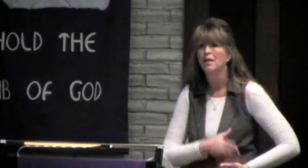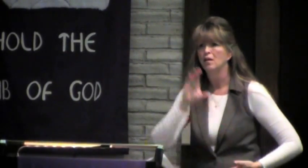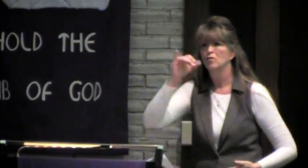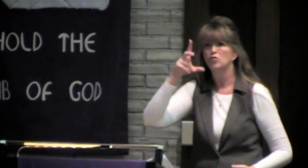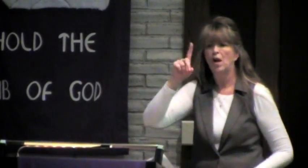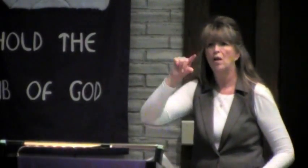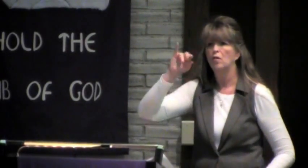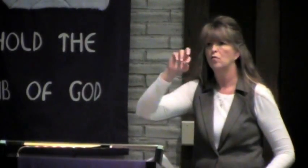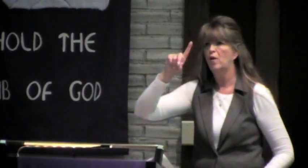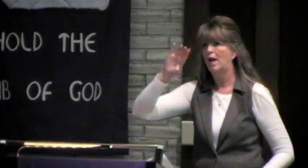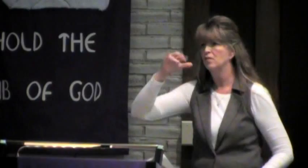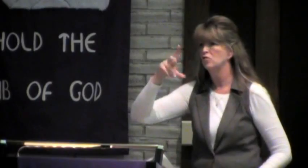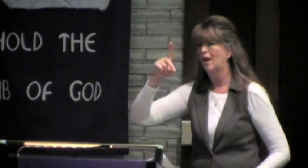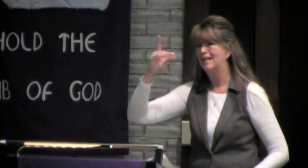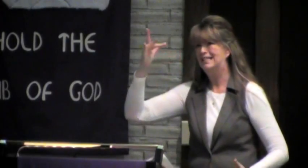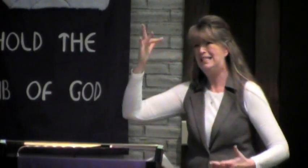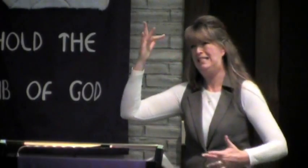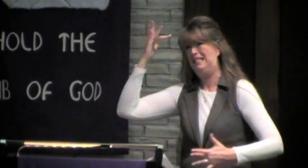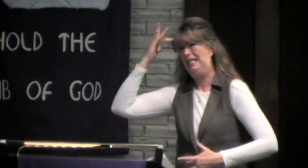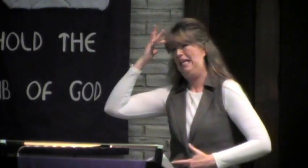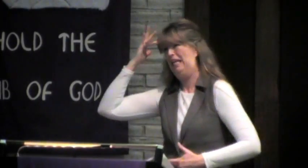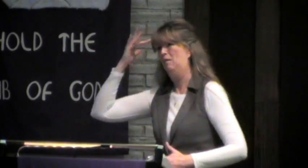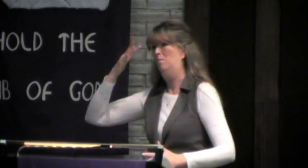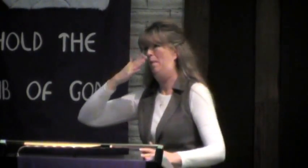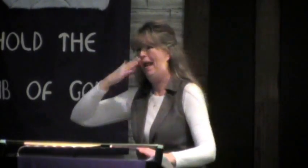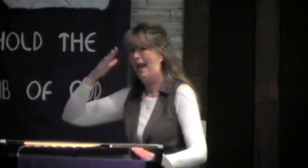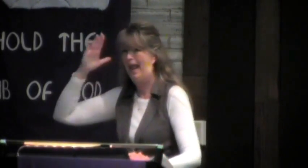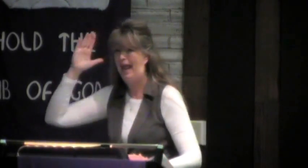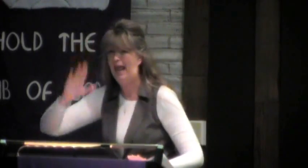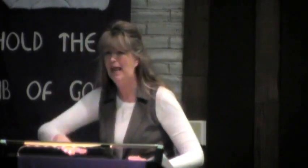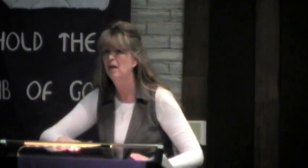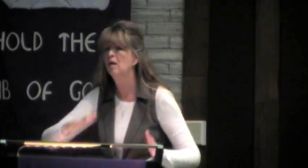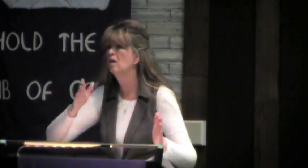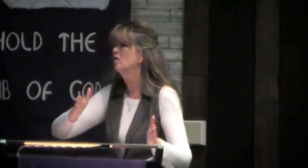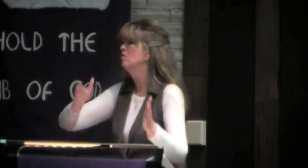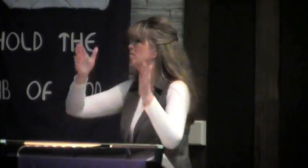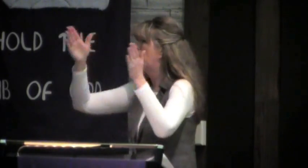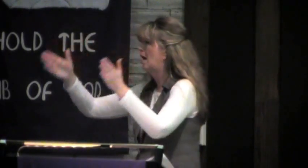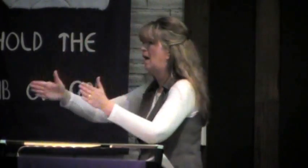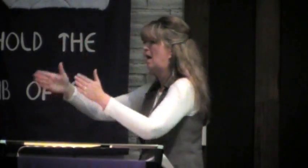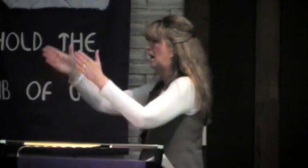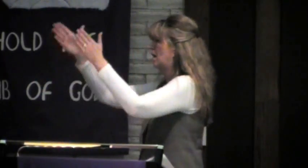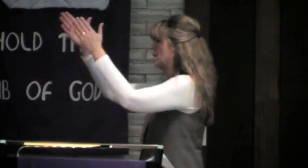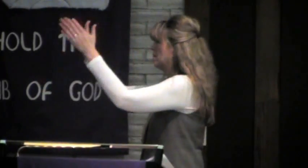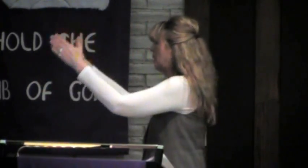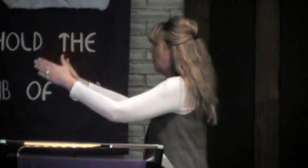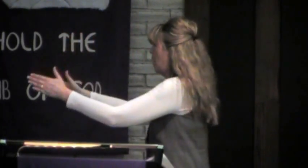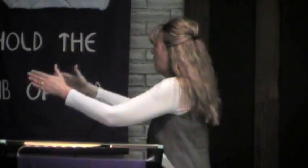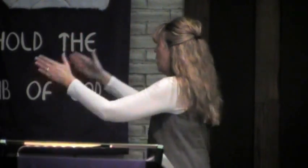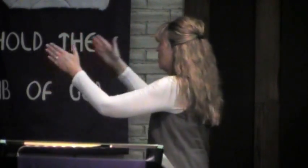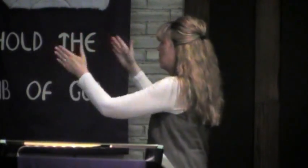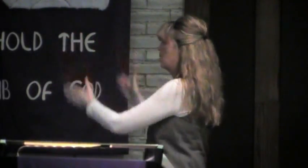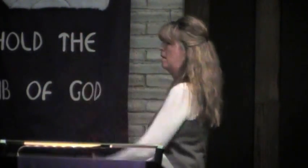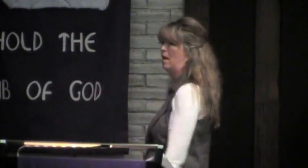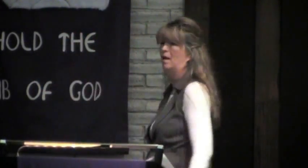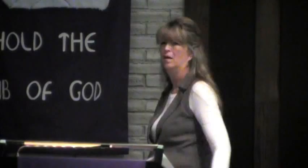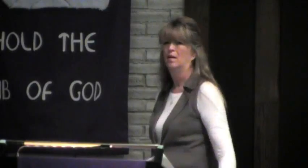infant is jaundiced or has a terrible illness. There's all kinds